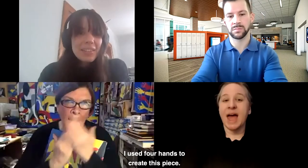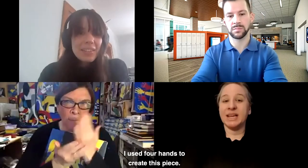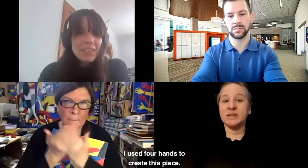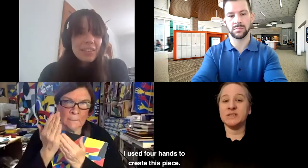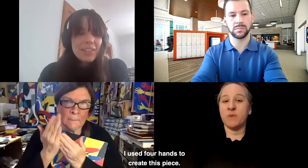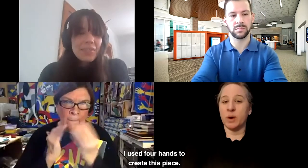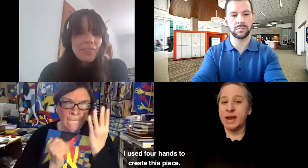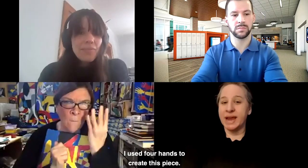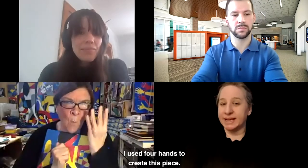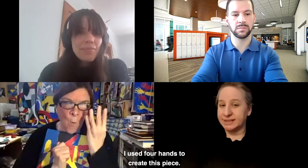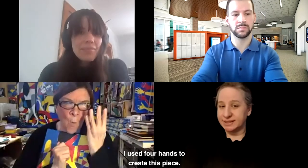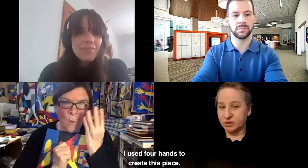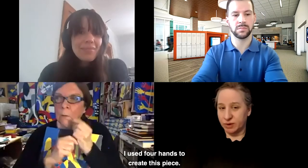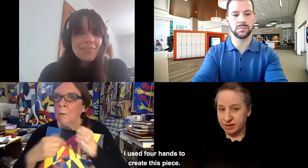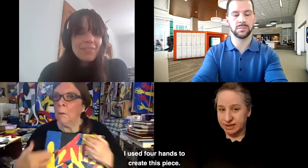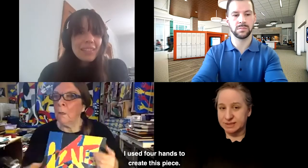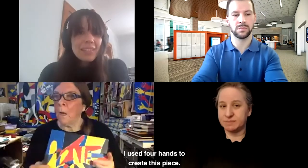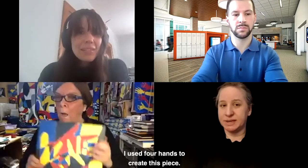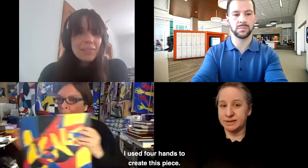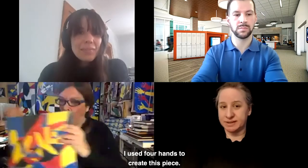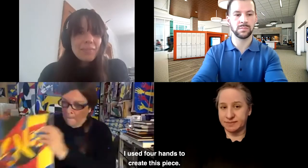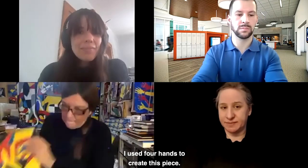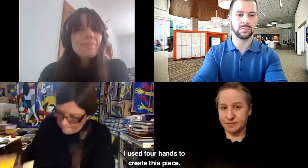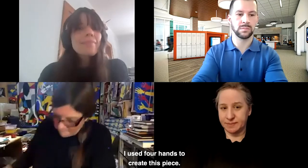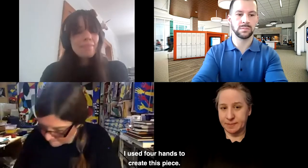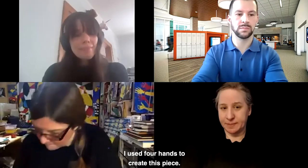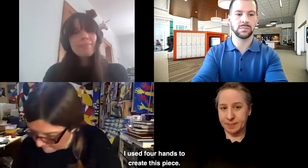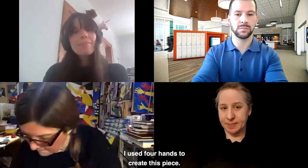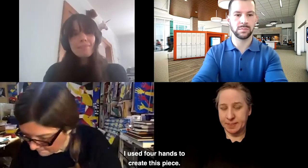I use four hands to create this piece.